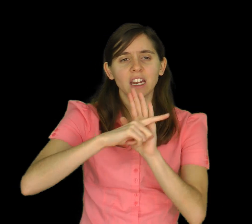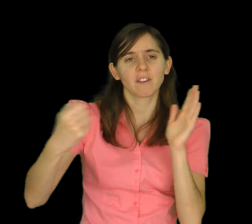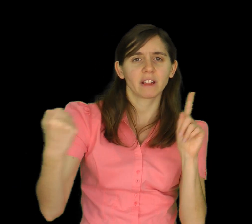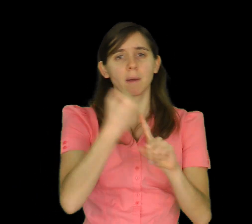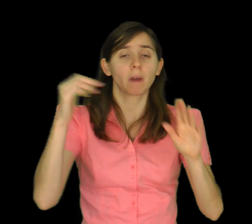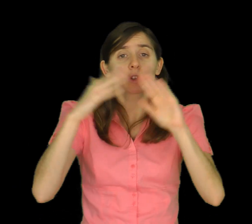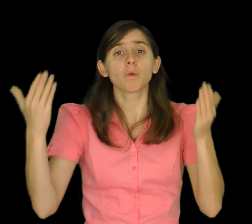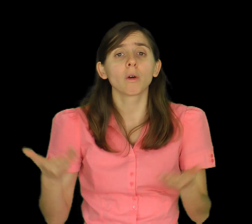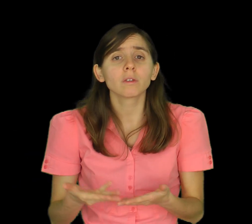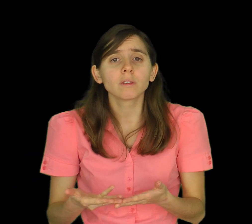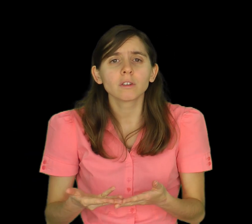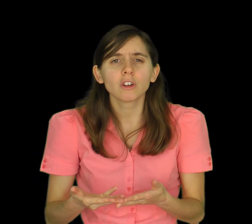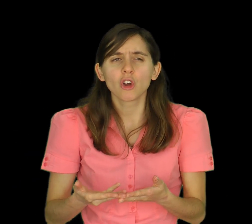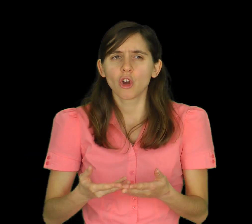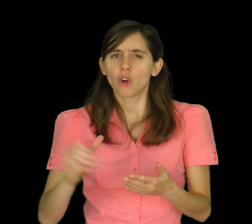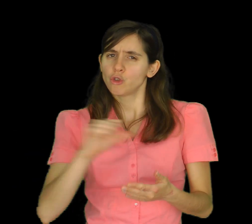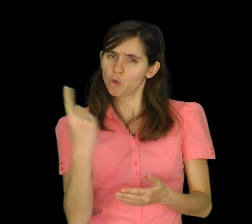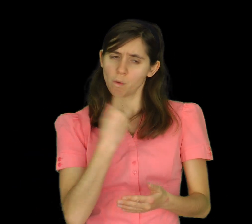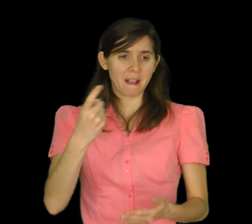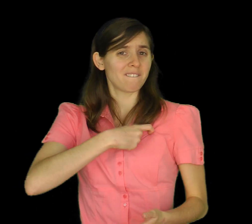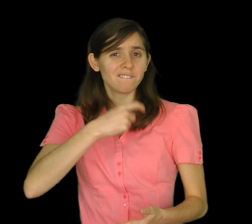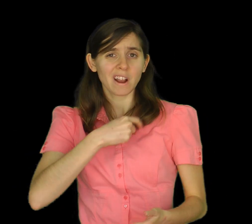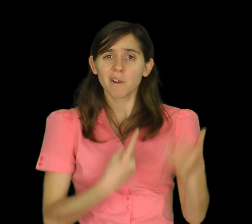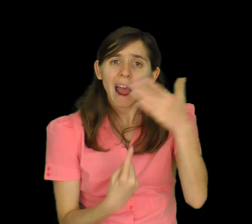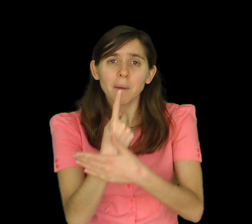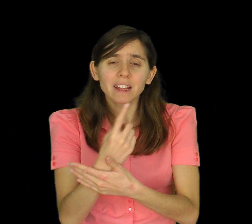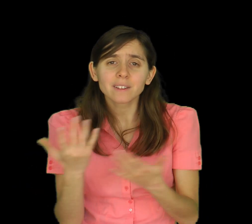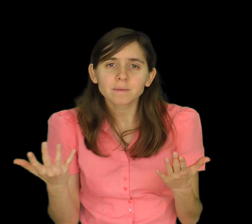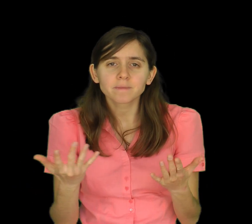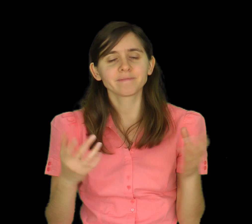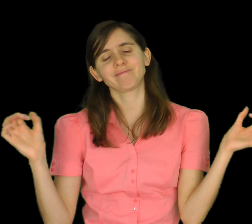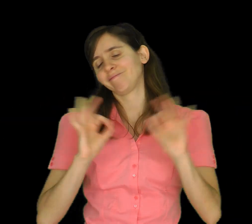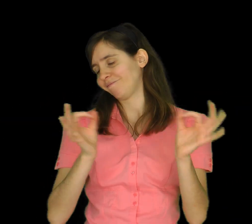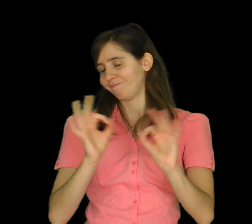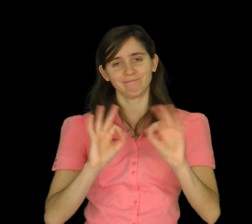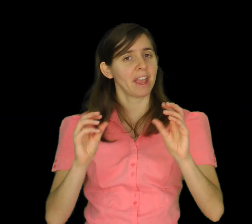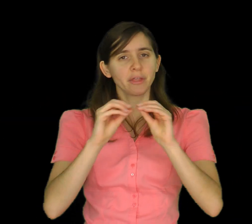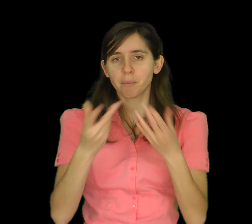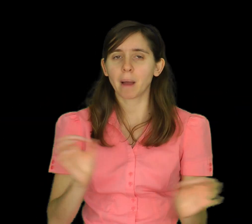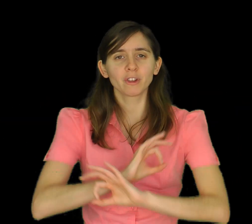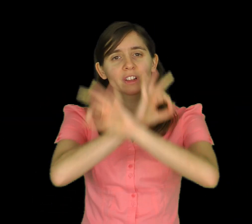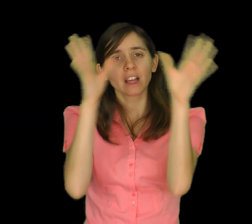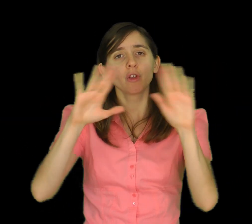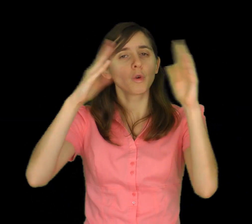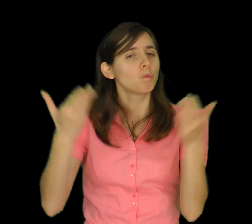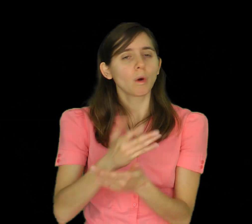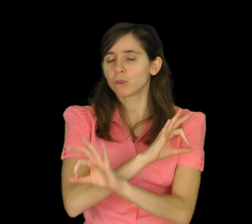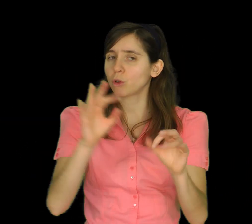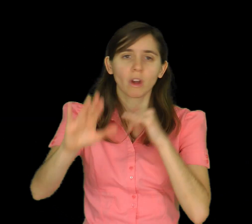of harm. So should we live in fear of this sort of thing? No, we should not. The Bible is clear that the world isn't going to end with a